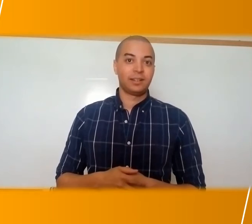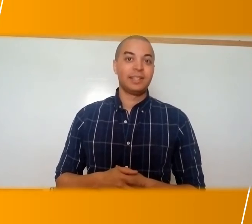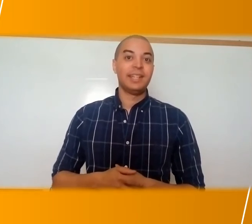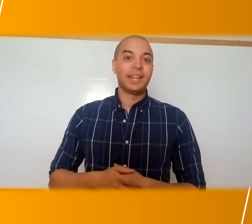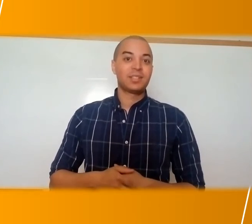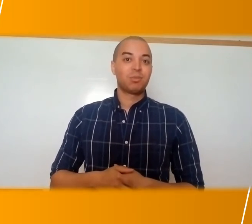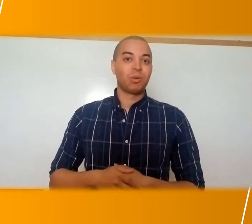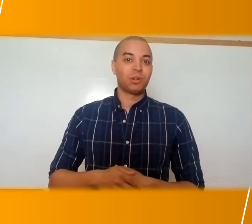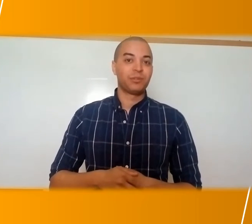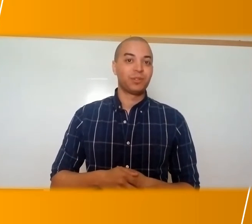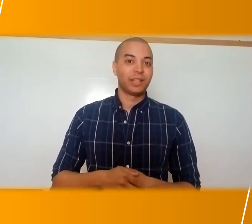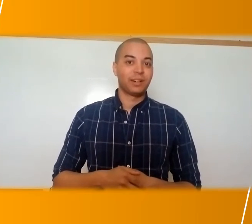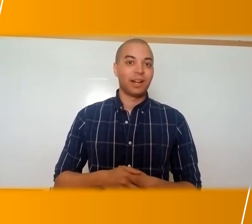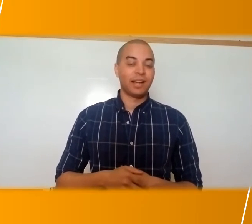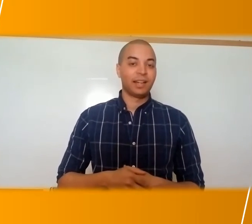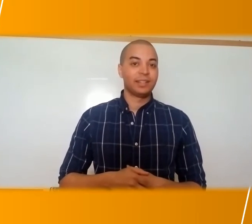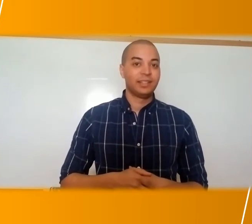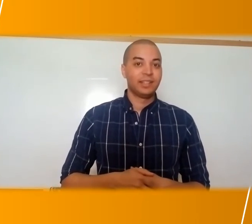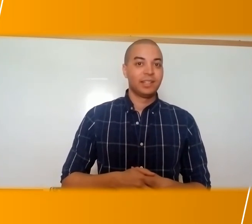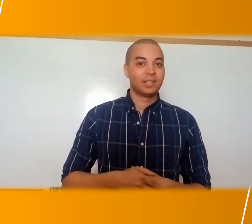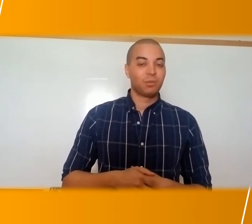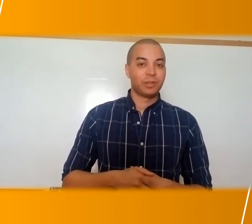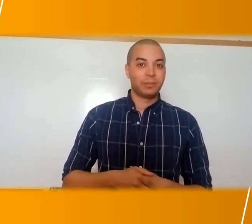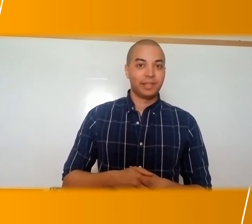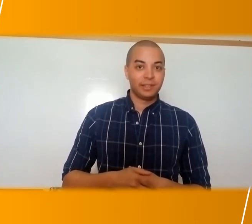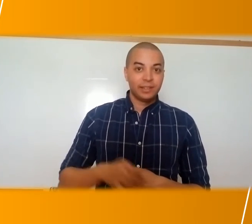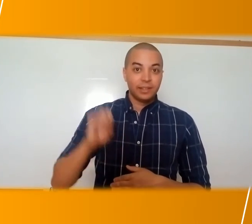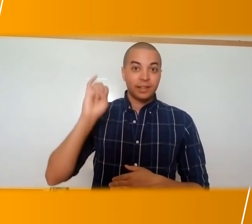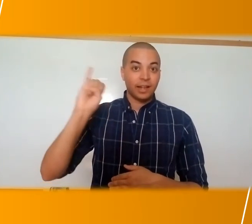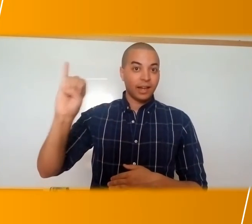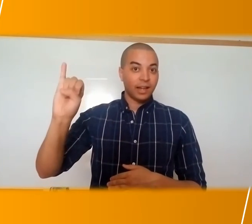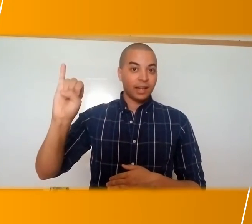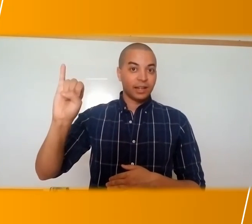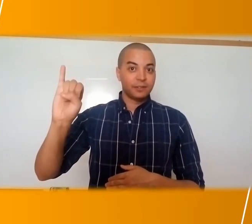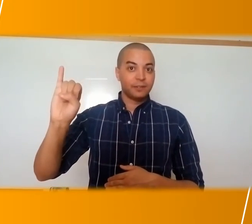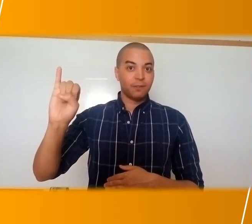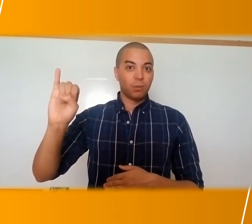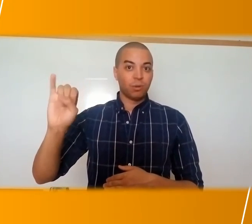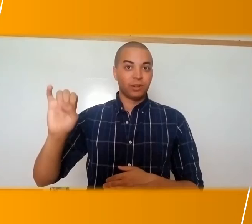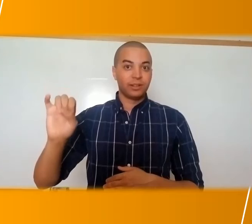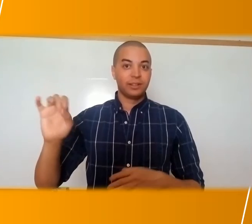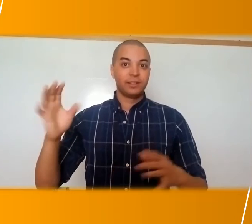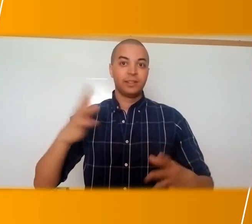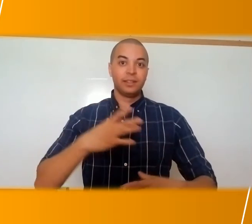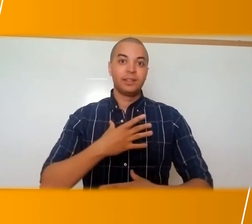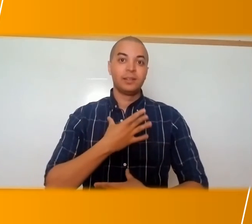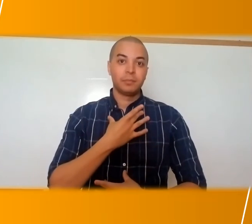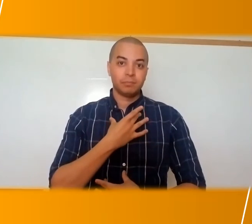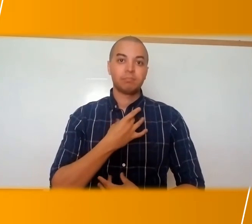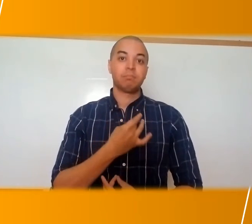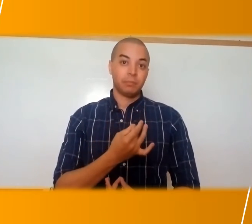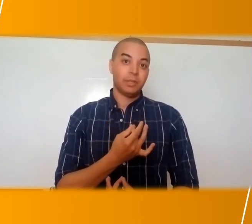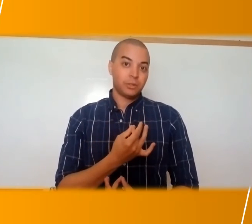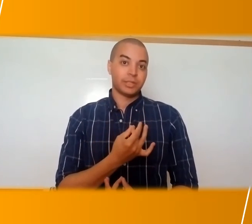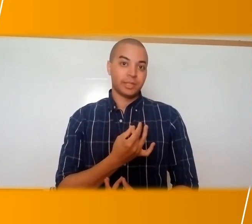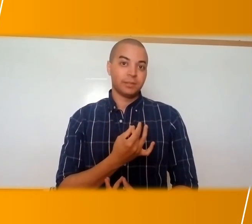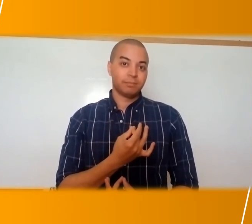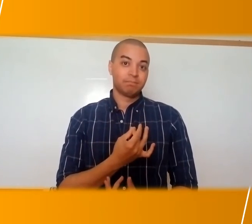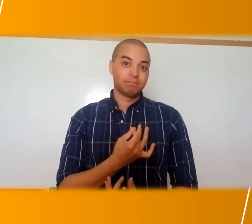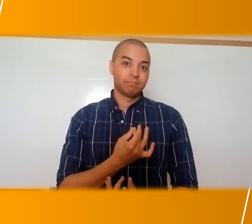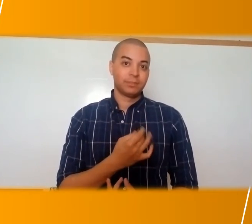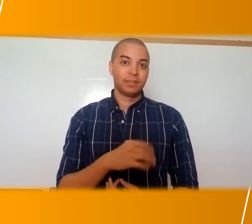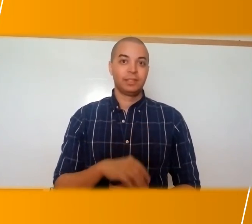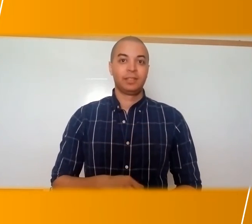Our next word for letter I is going to be I for interested.